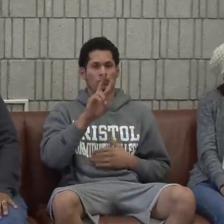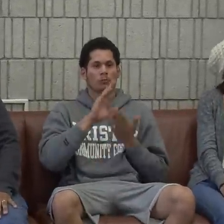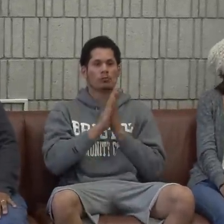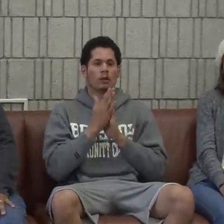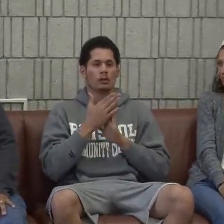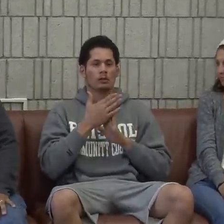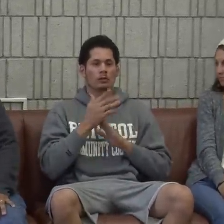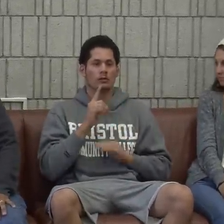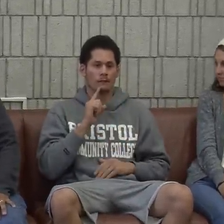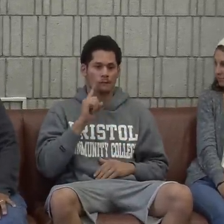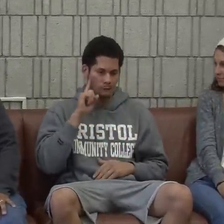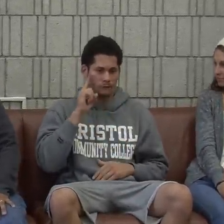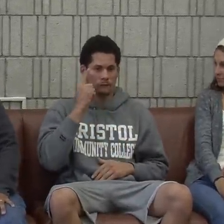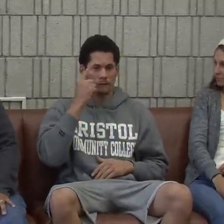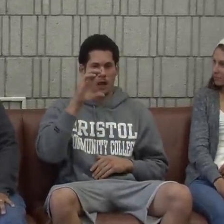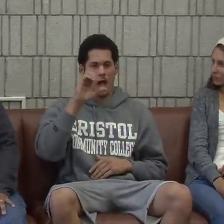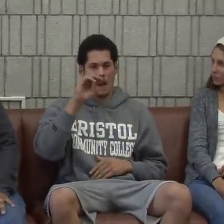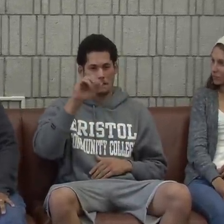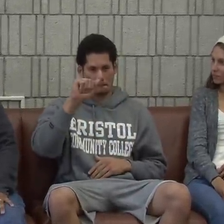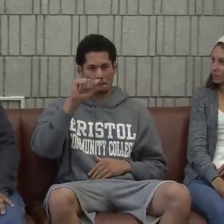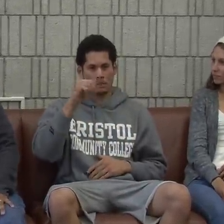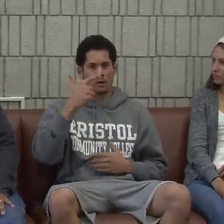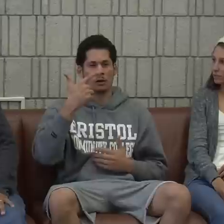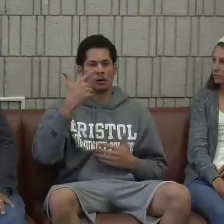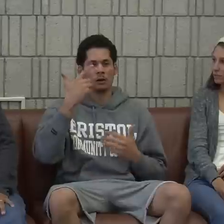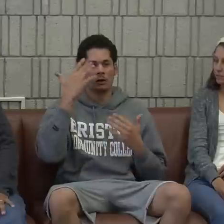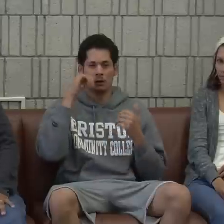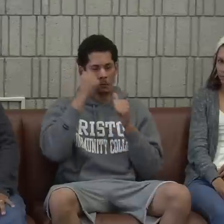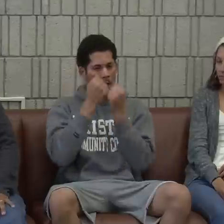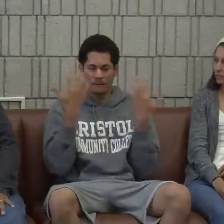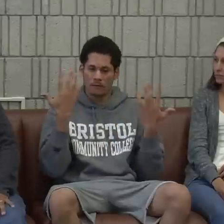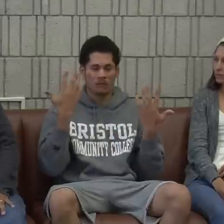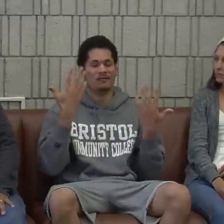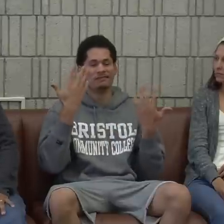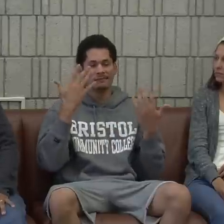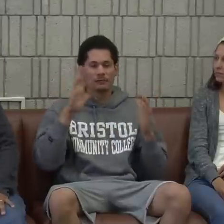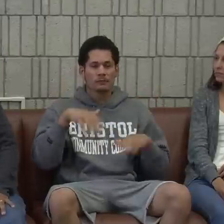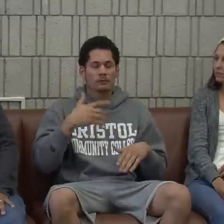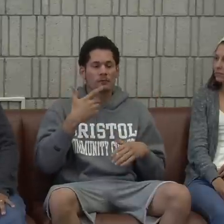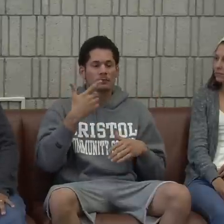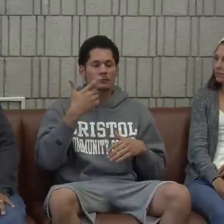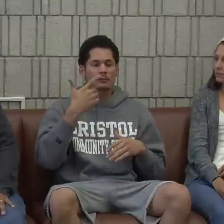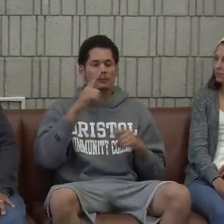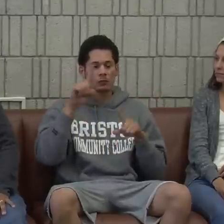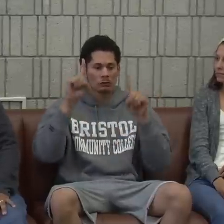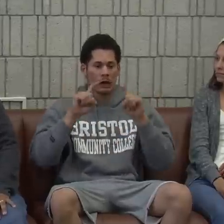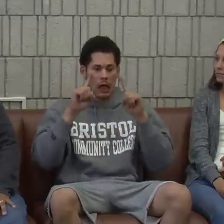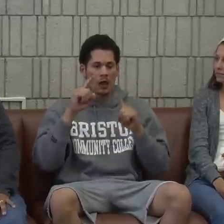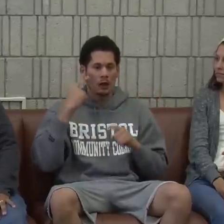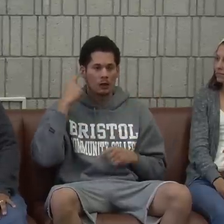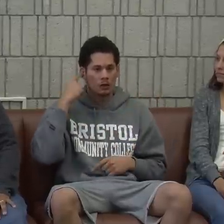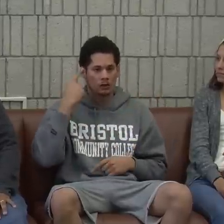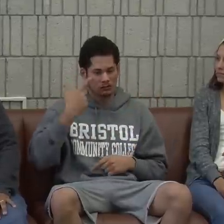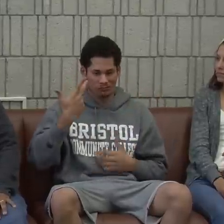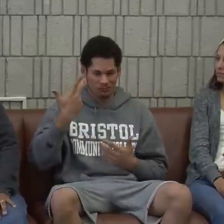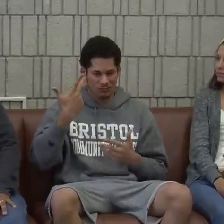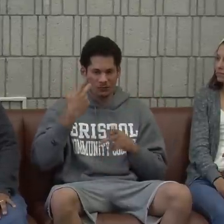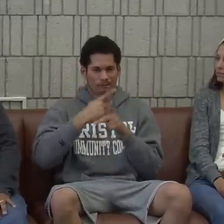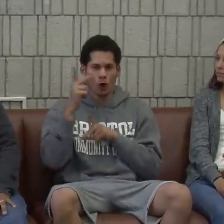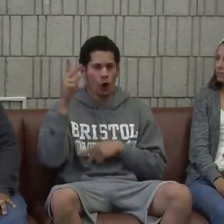I was born able to hear, and I became deaf at the age of two. Lost all my hearing. And when we went to the